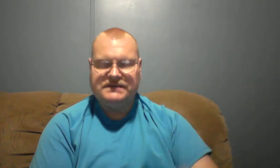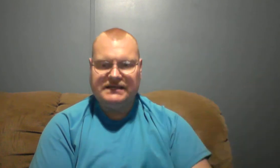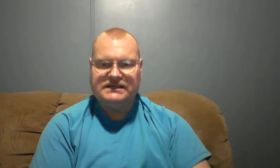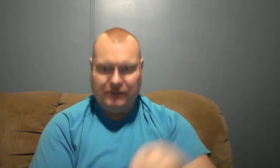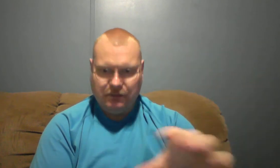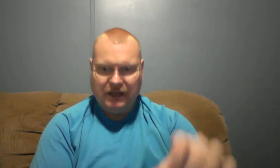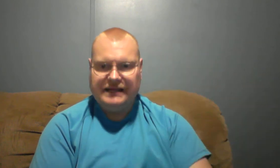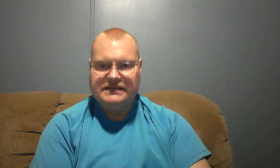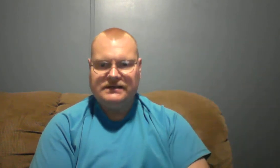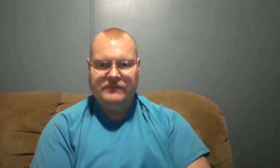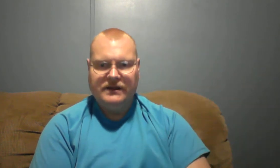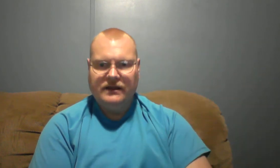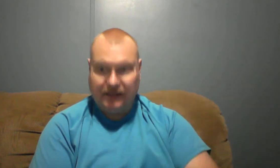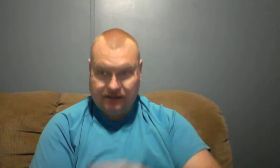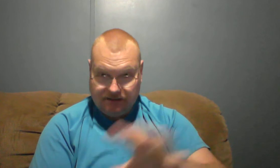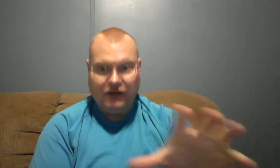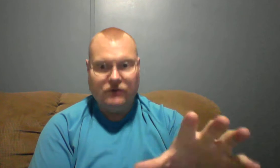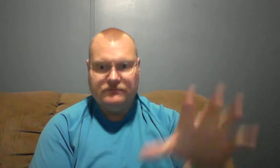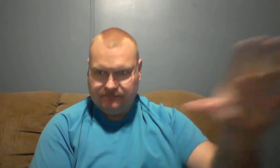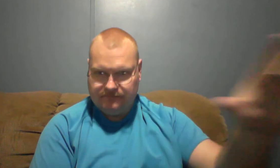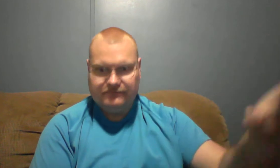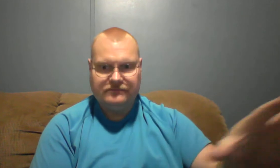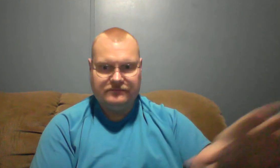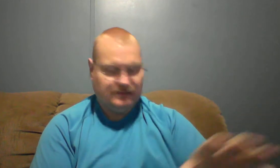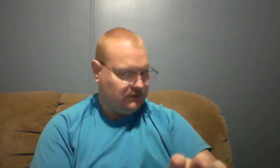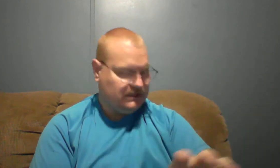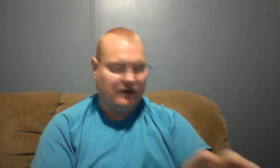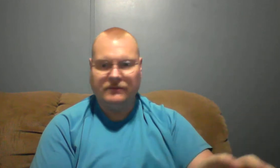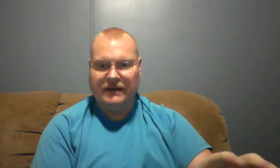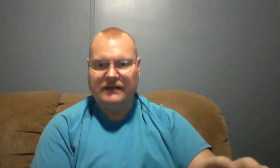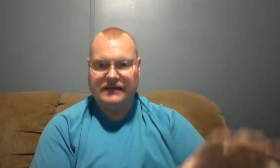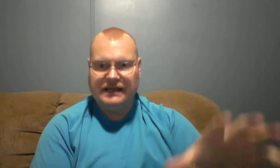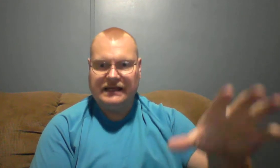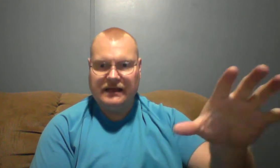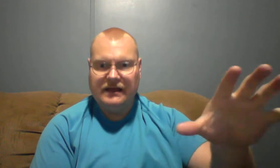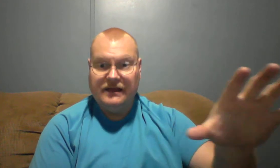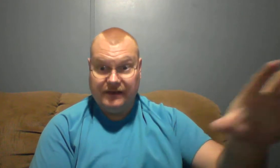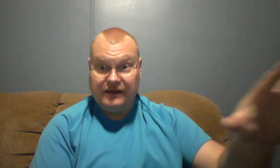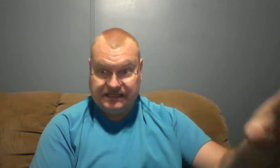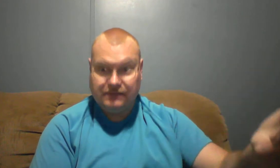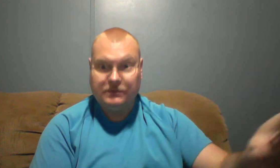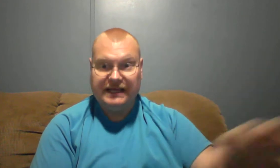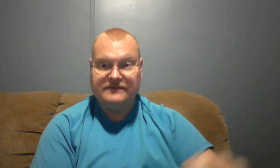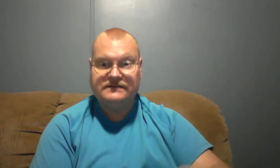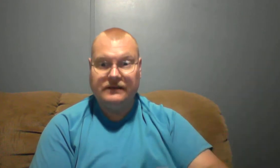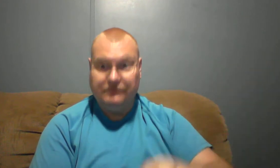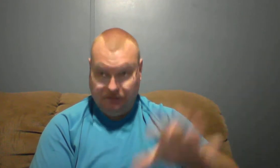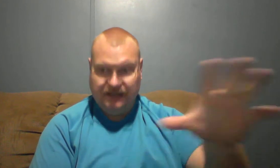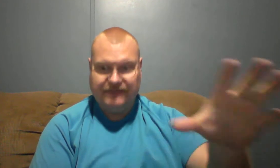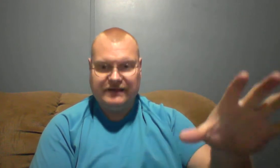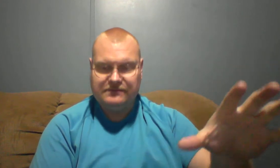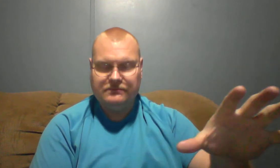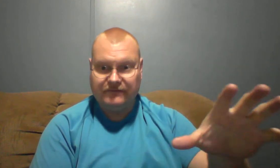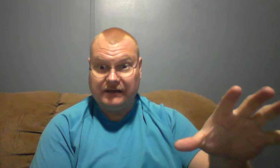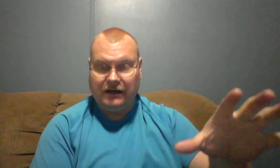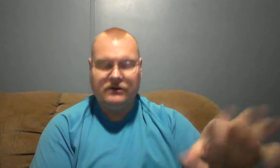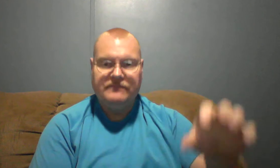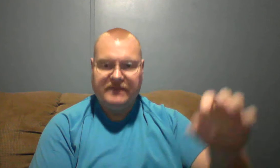system in place. Got, you know, that we talked about, the easy believism. Fun talk. The